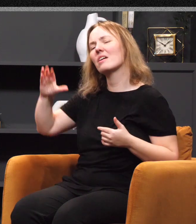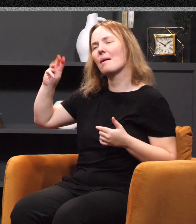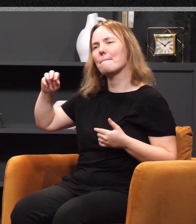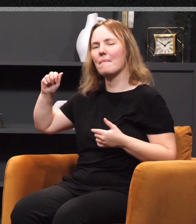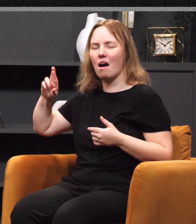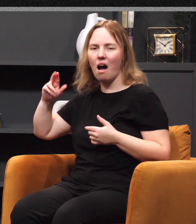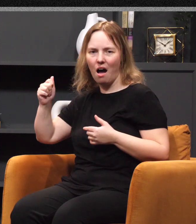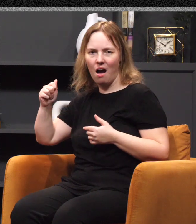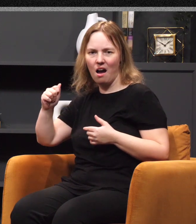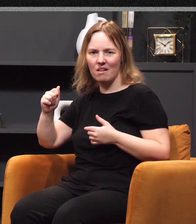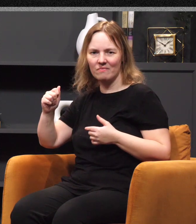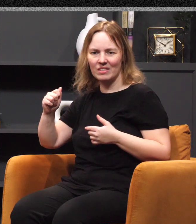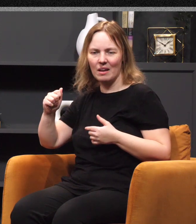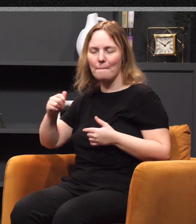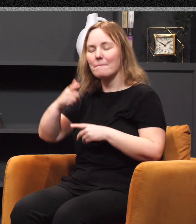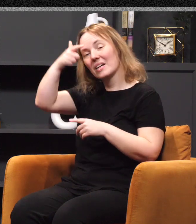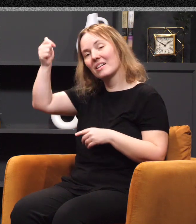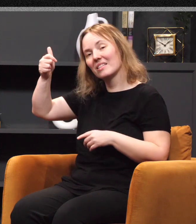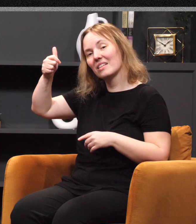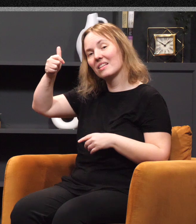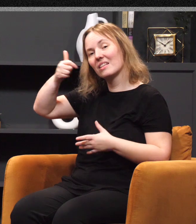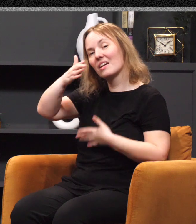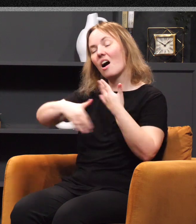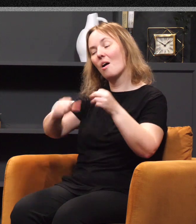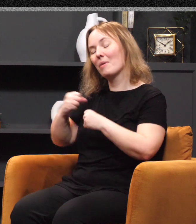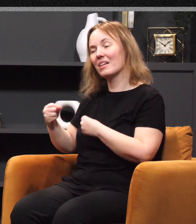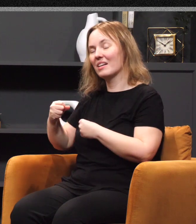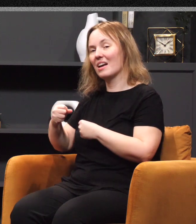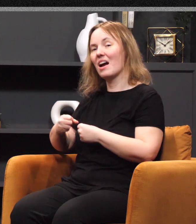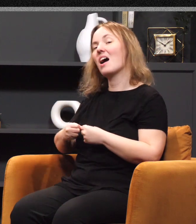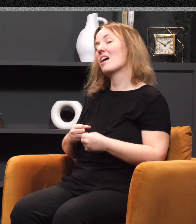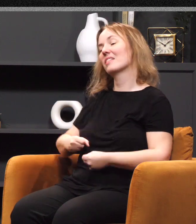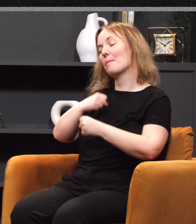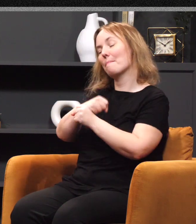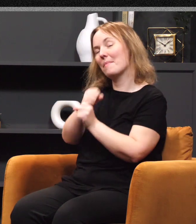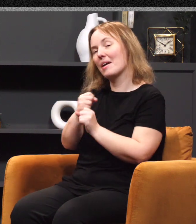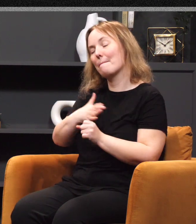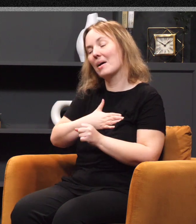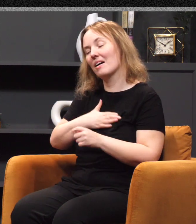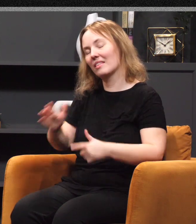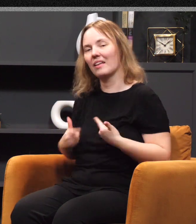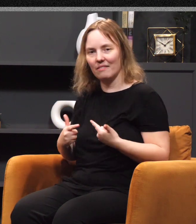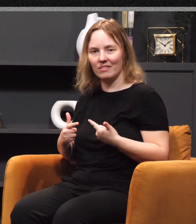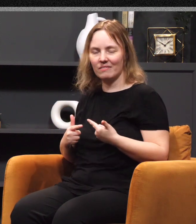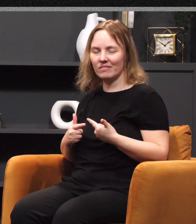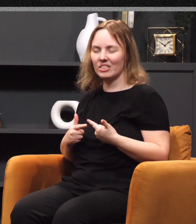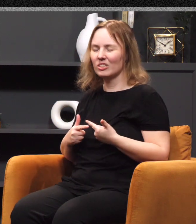Almighty has made my life very sad. And the name Mara means sad, or bitter.